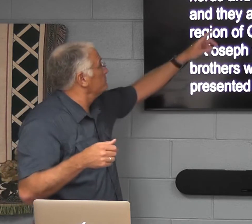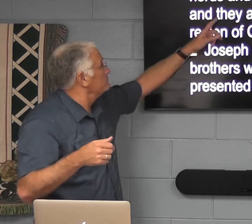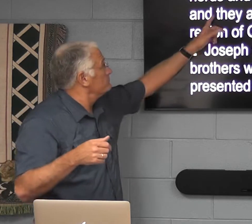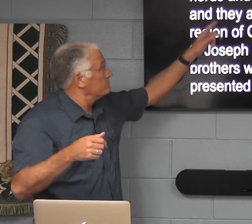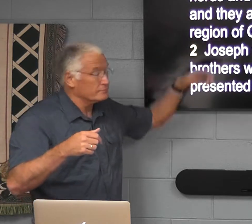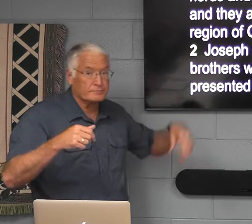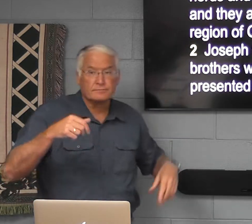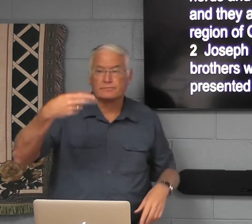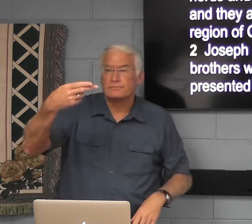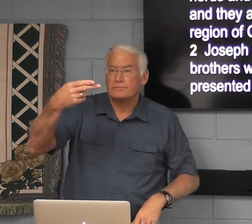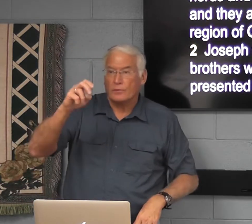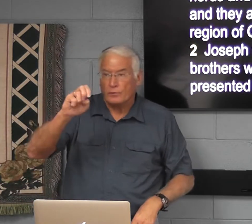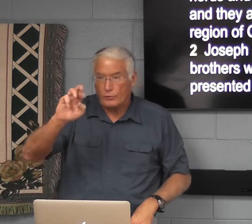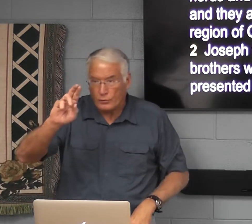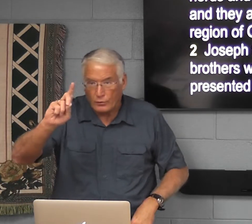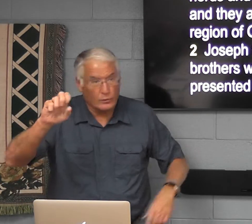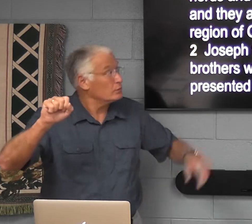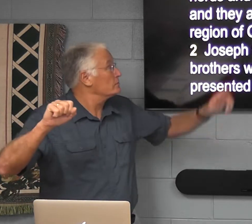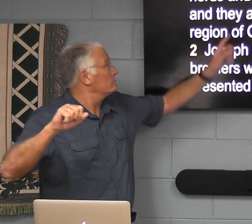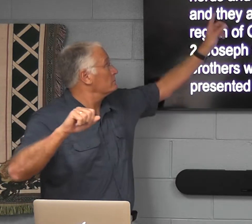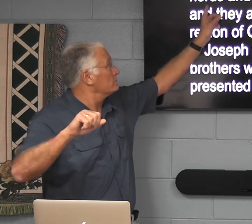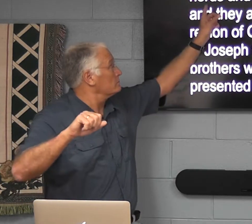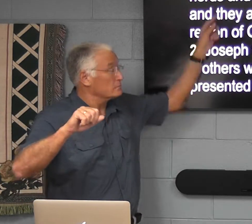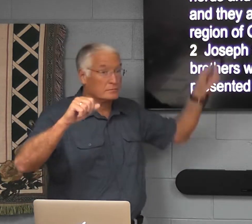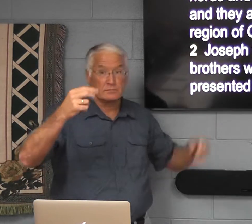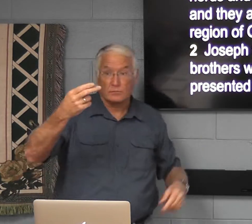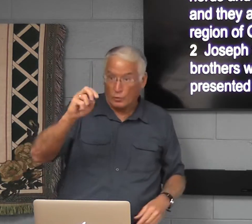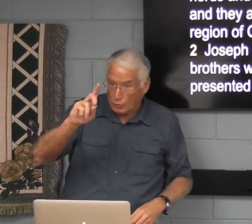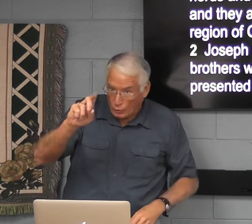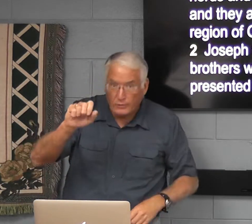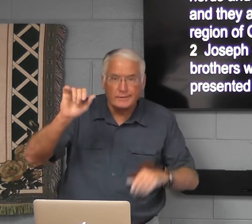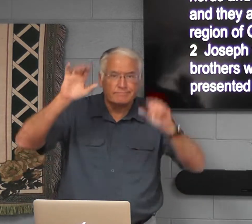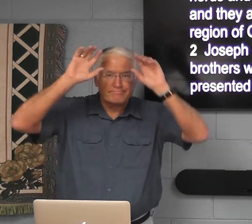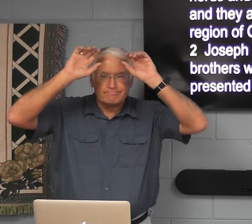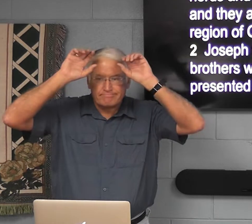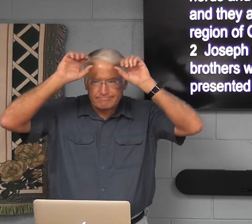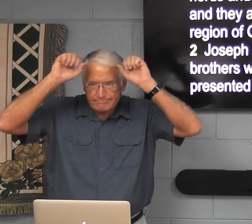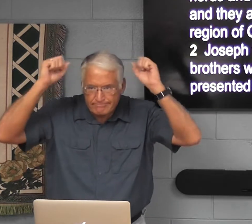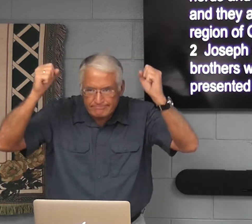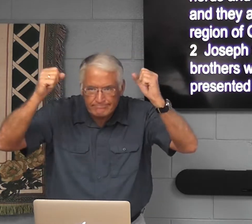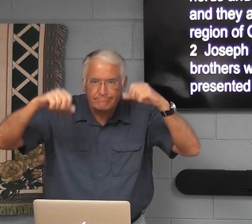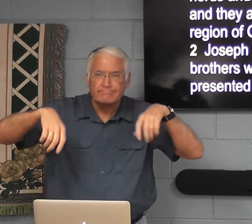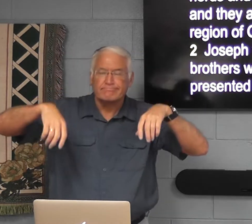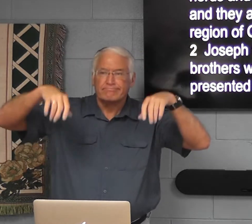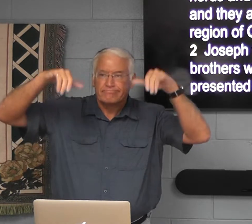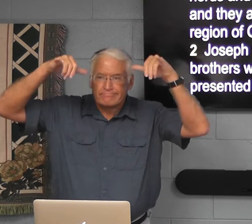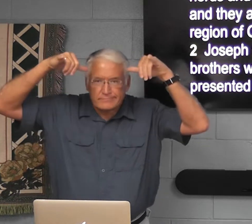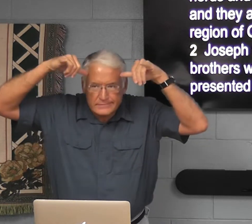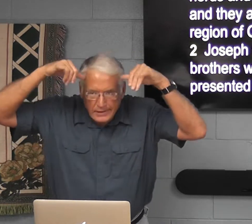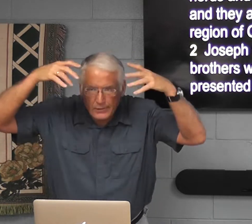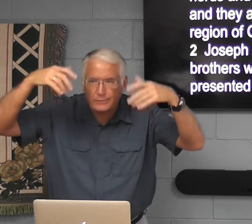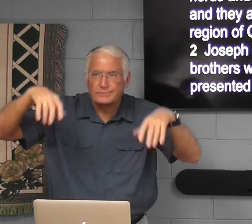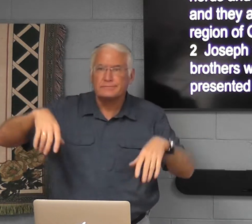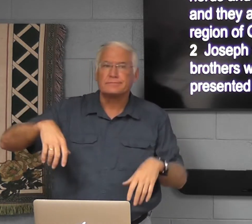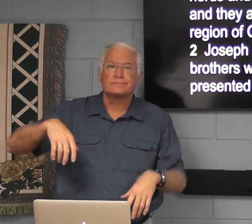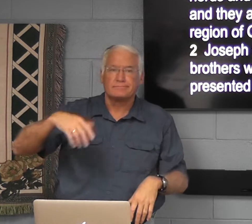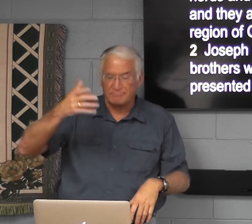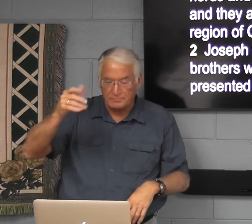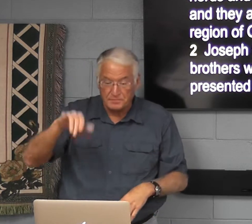And herds, and herds, which is like steers, and cows,